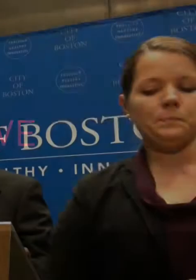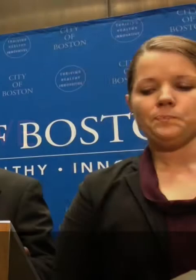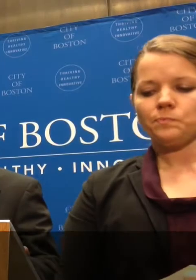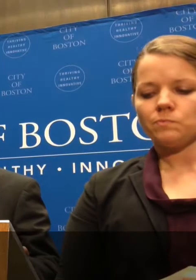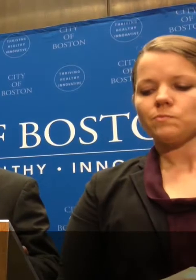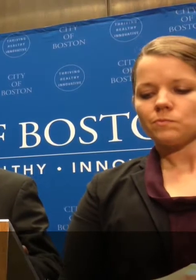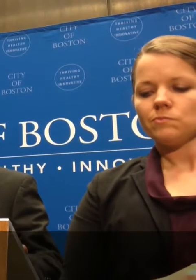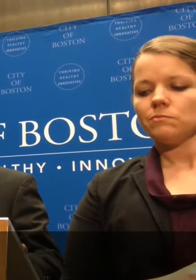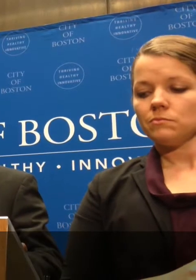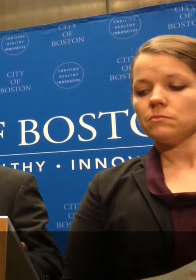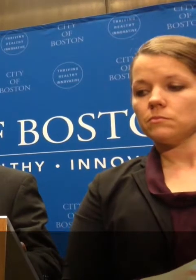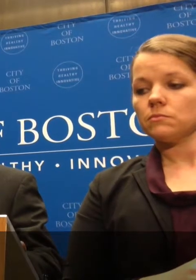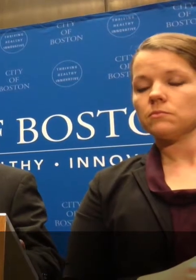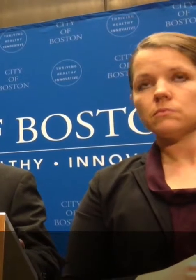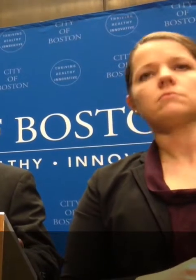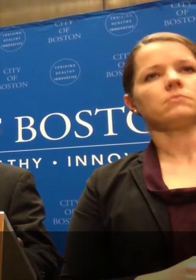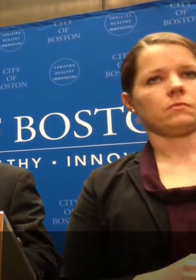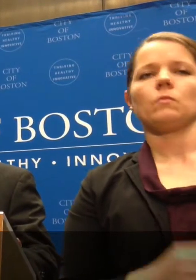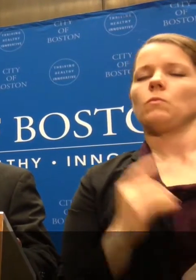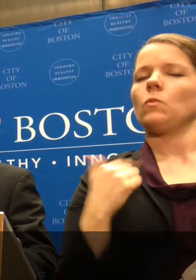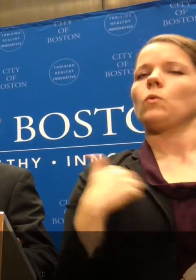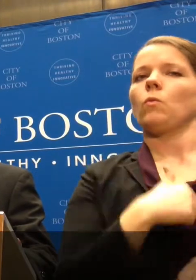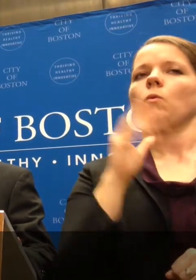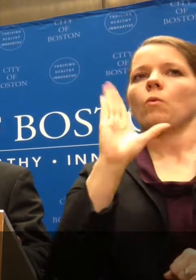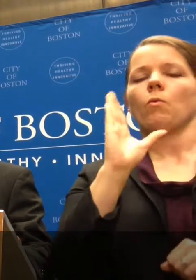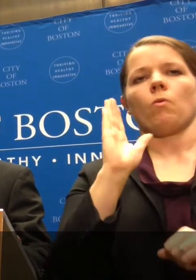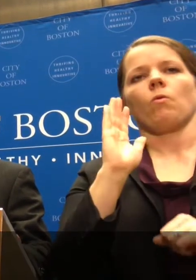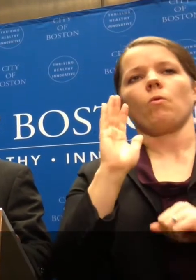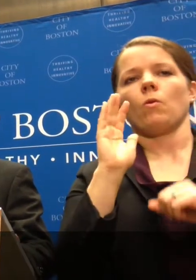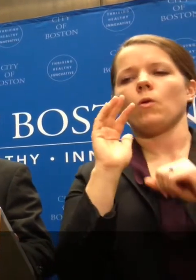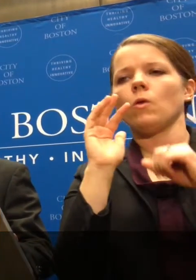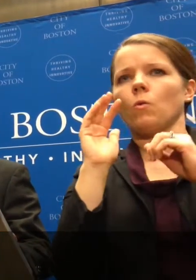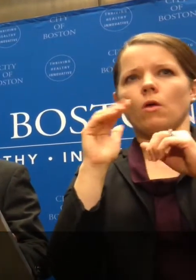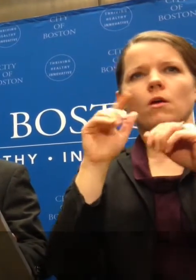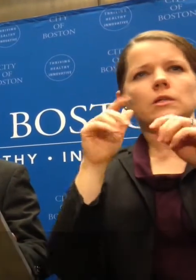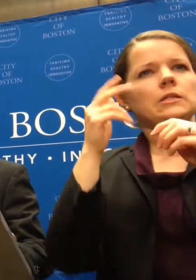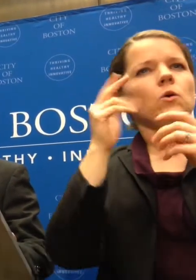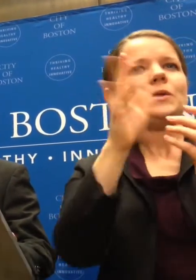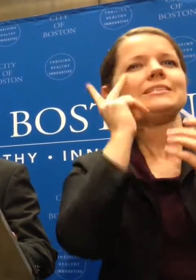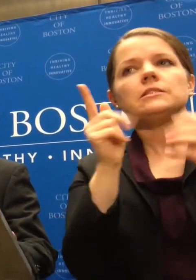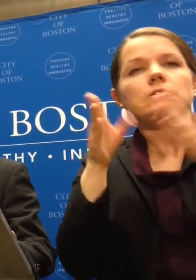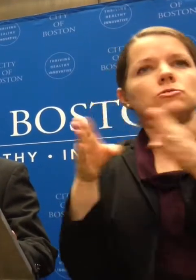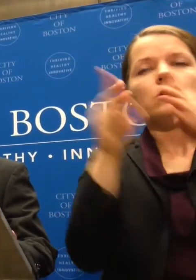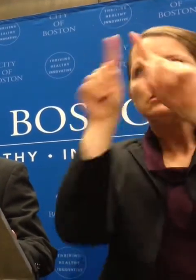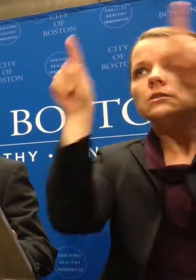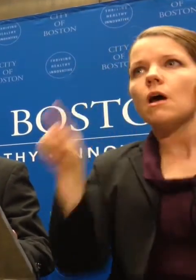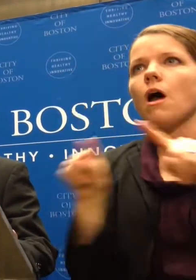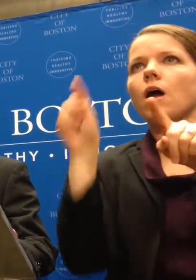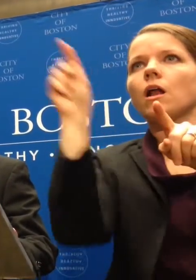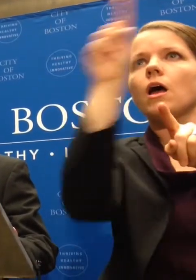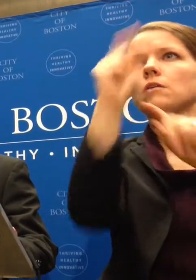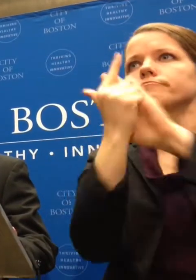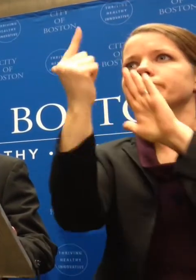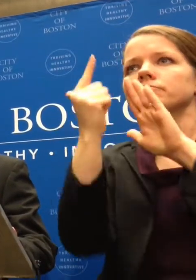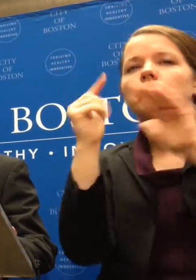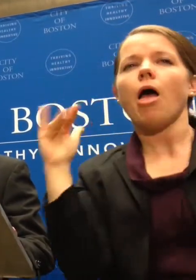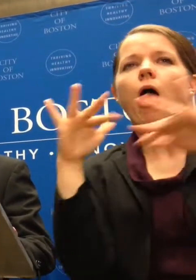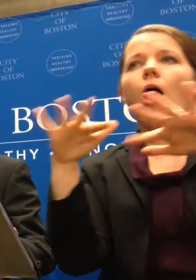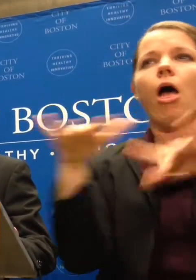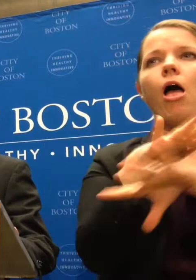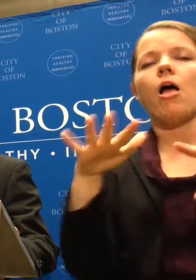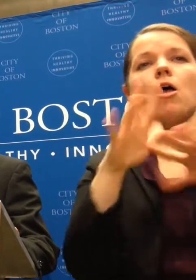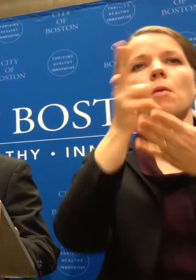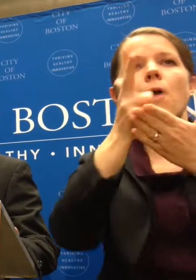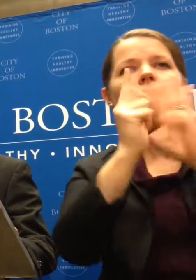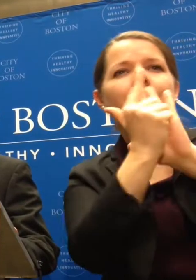There's going to be some restrictions out in the area, and this is nothing new. I think when the Red Sox won the championship